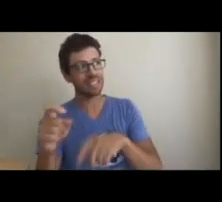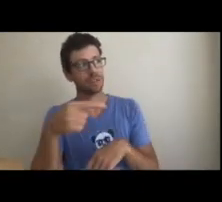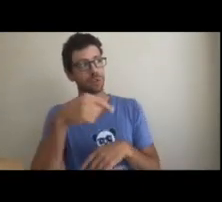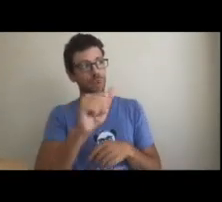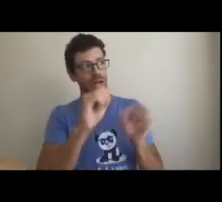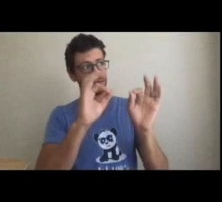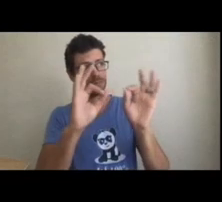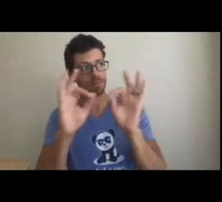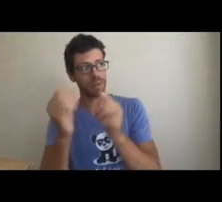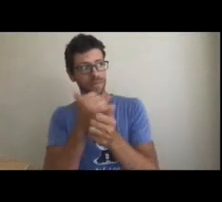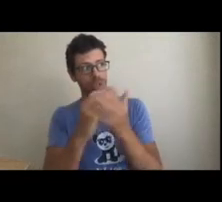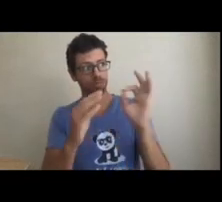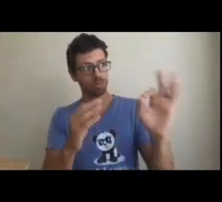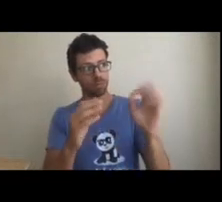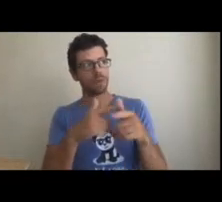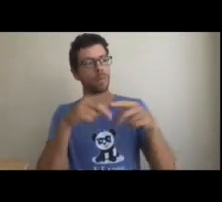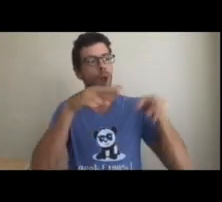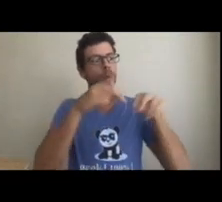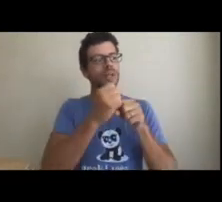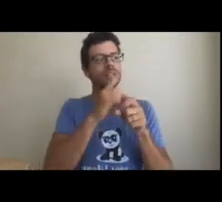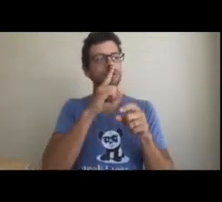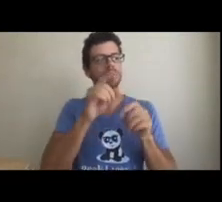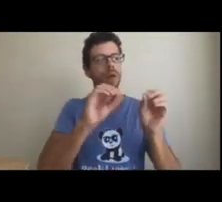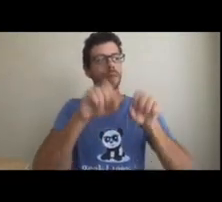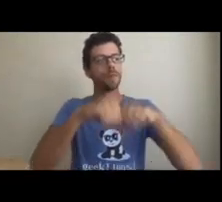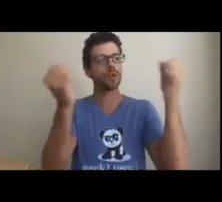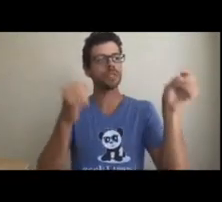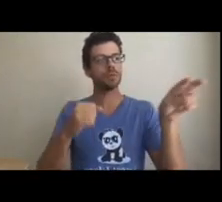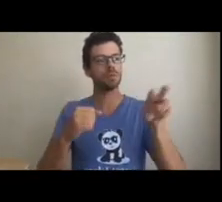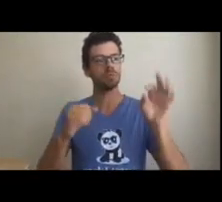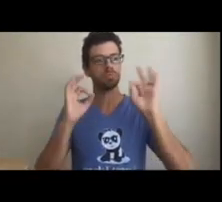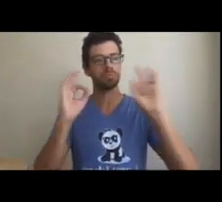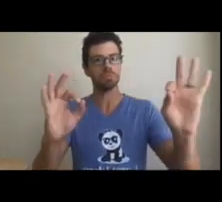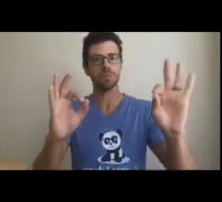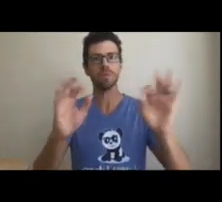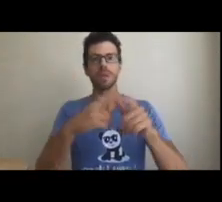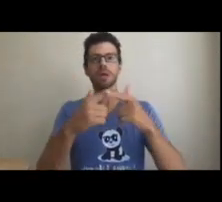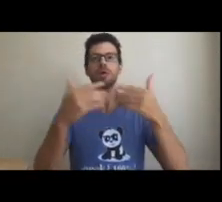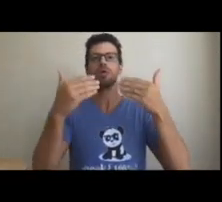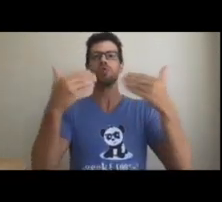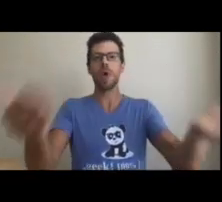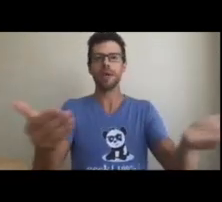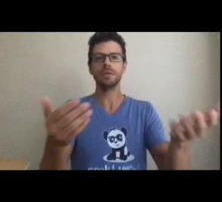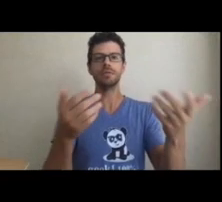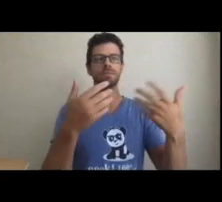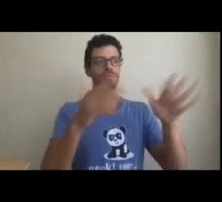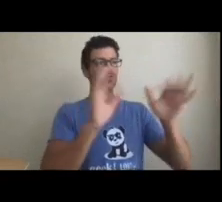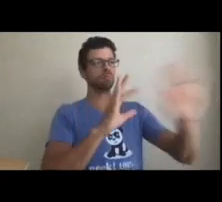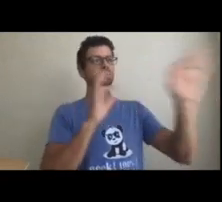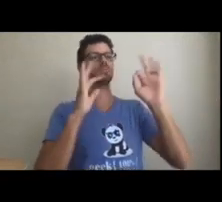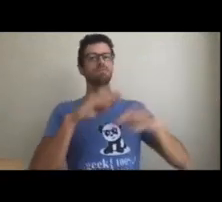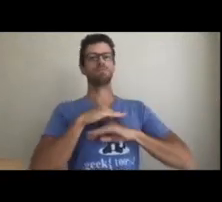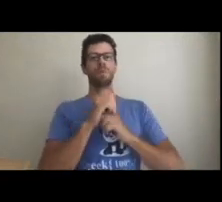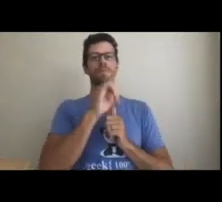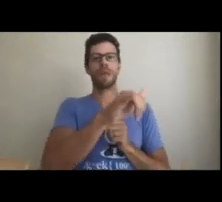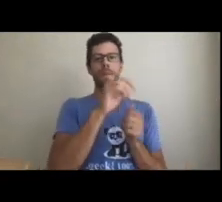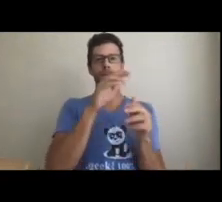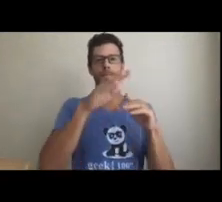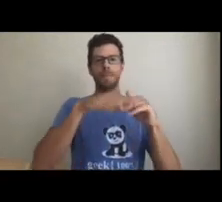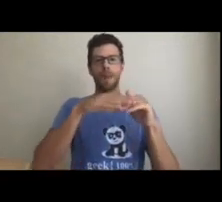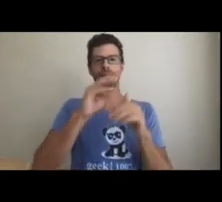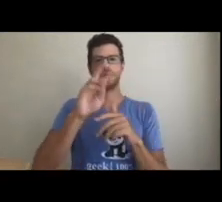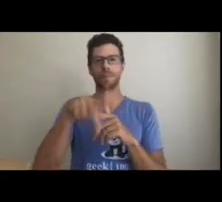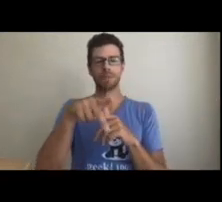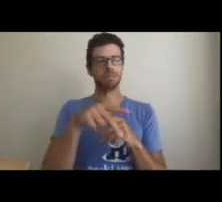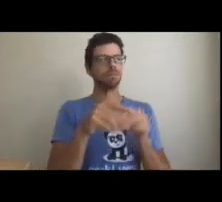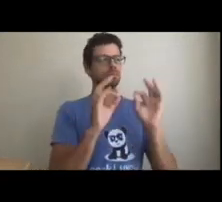So, first, you will identify the idea that the customer wants. Second, analyze by gathering requirements and